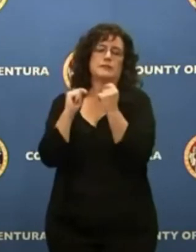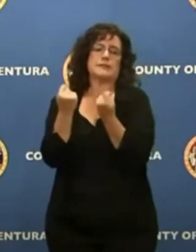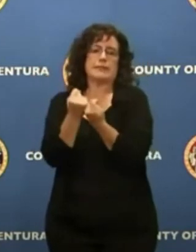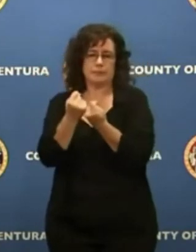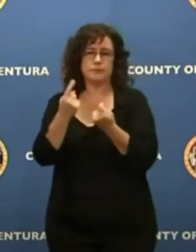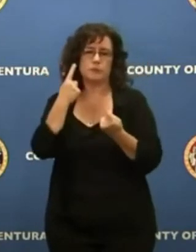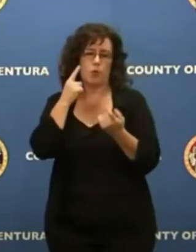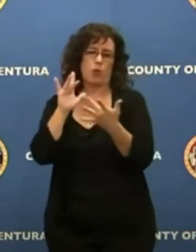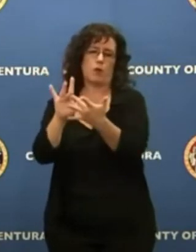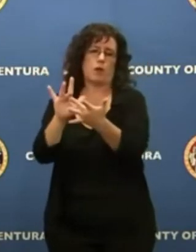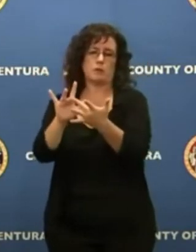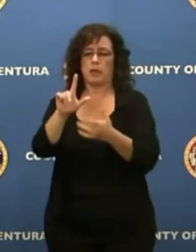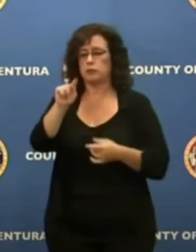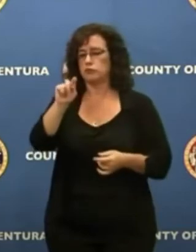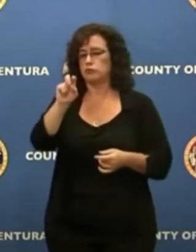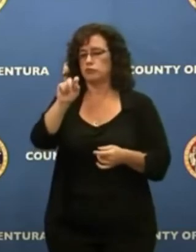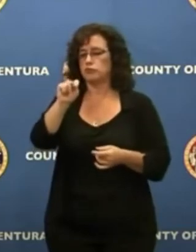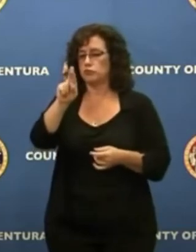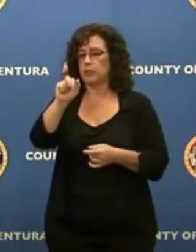in our country.